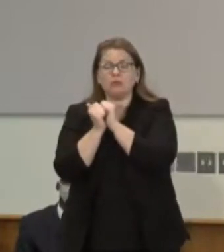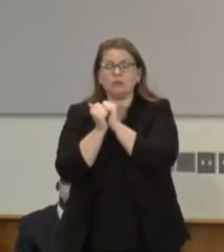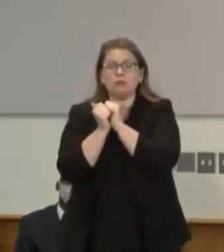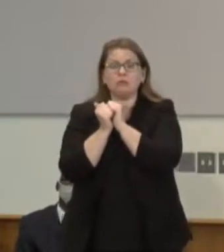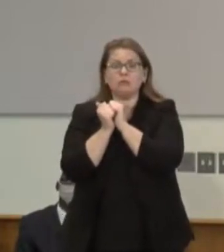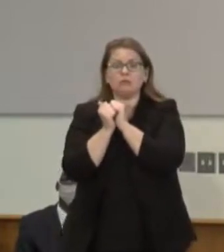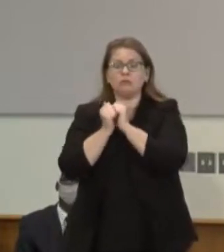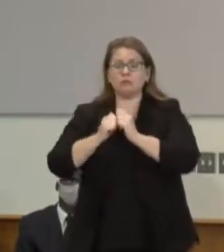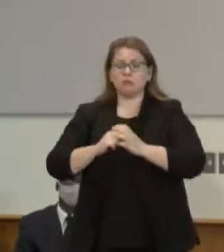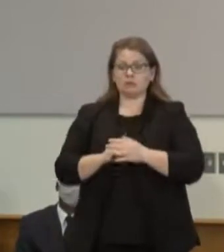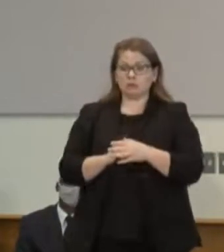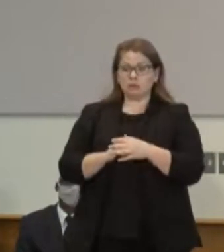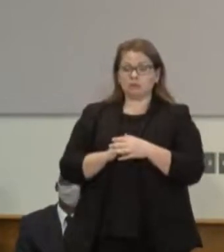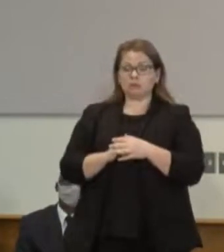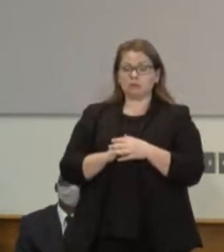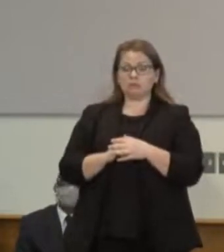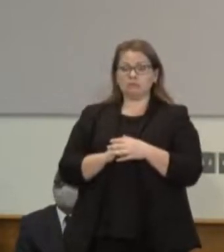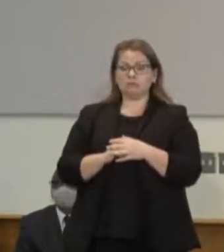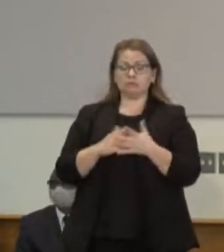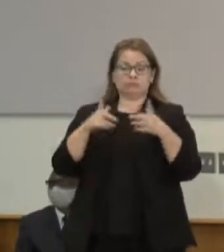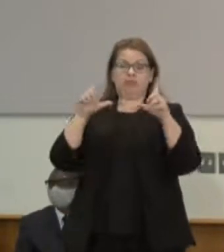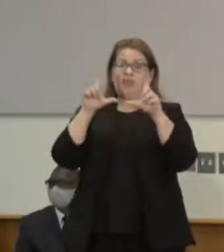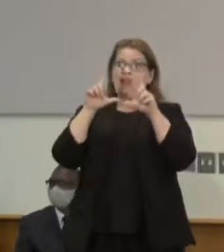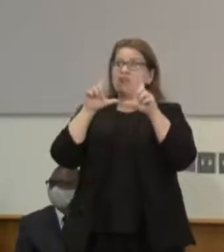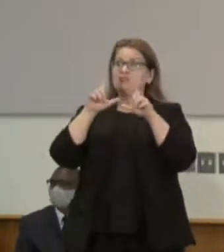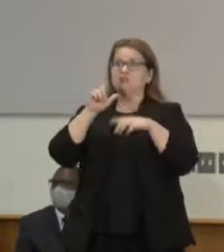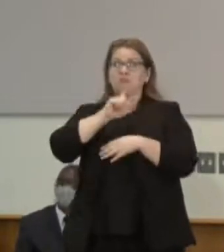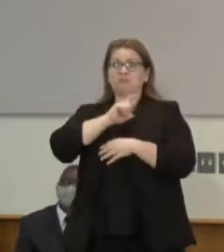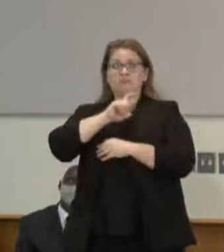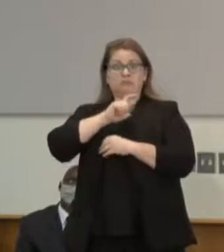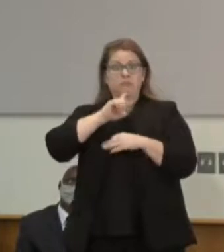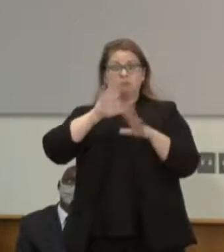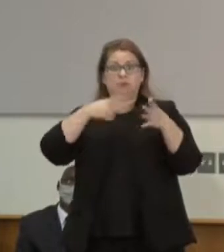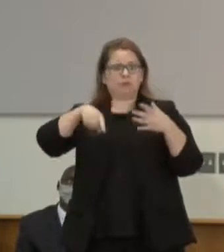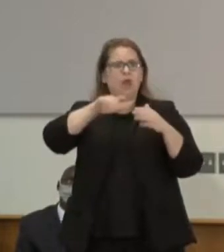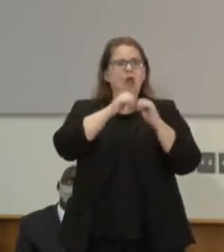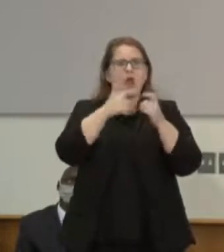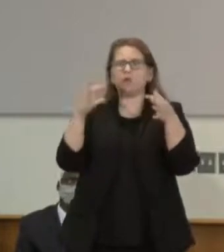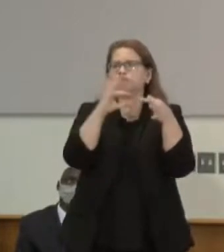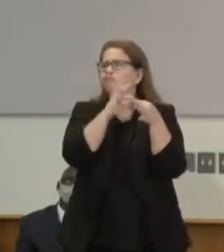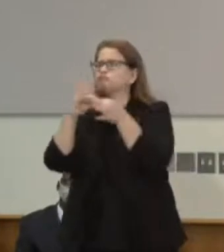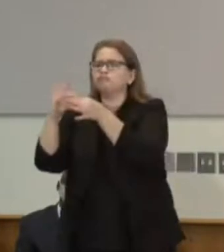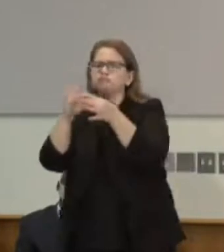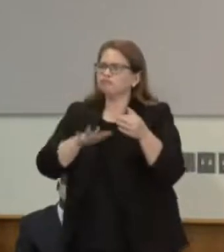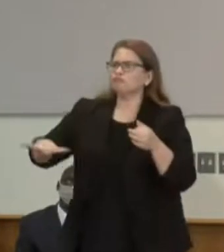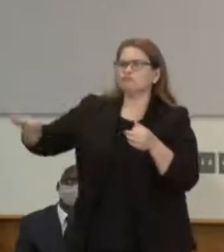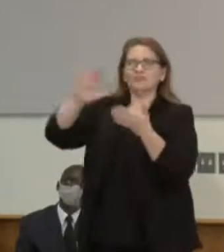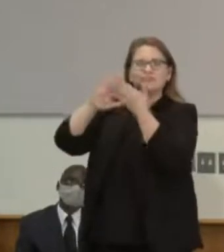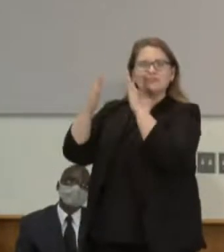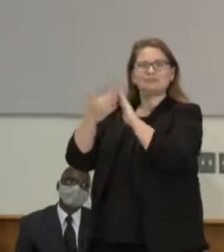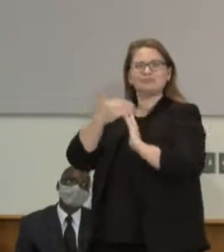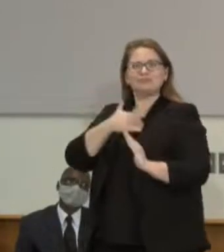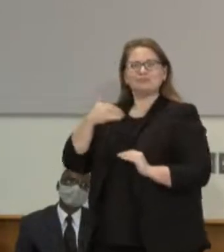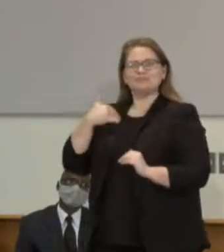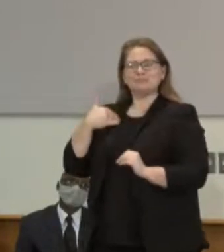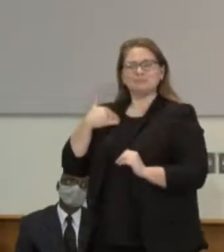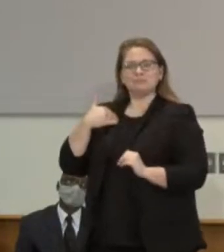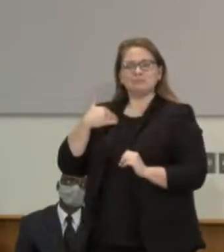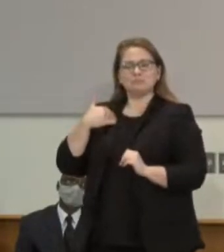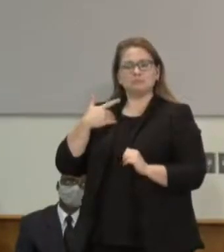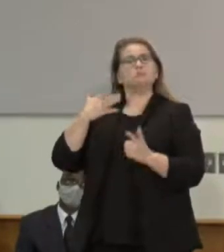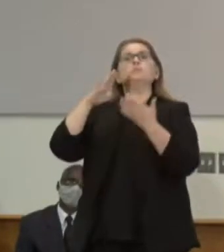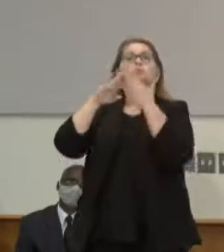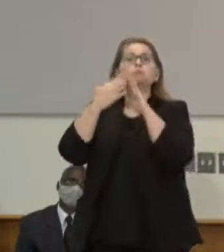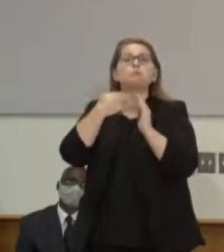personnel with community members who are experts, who know their communities, who have those relationships, who